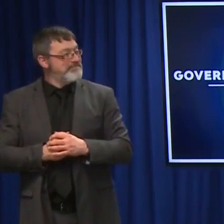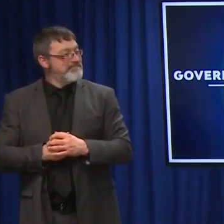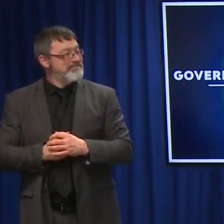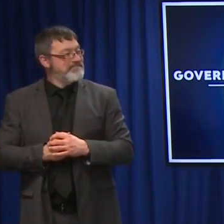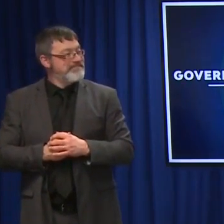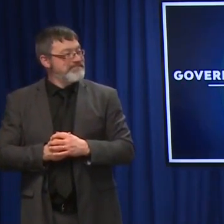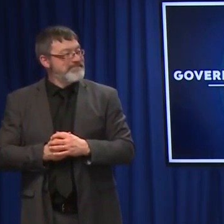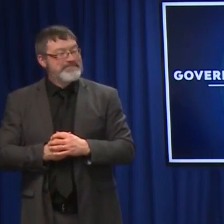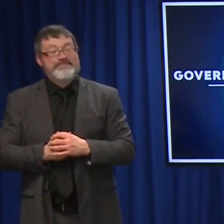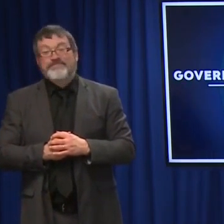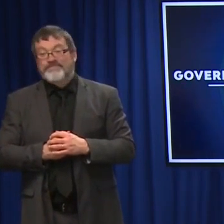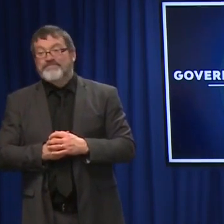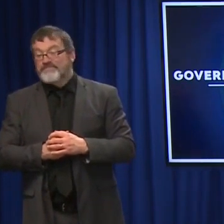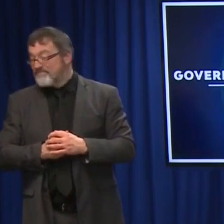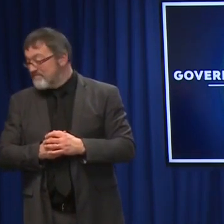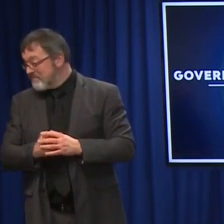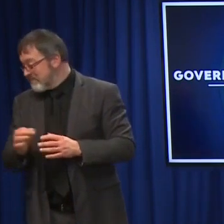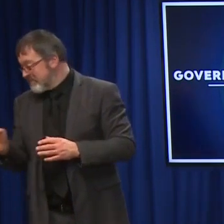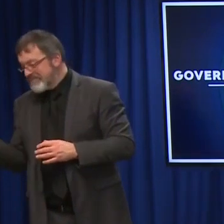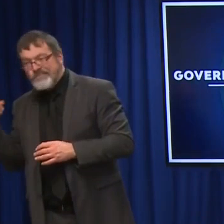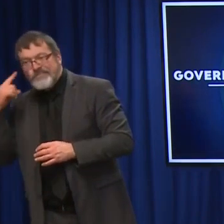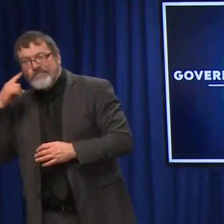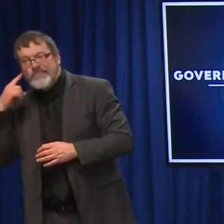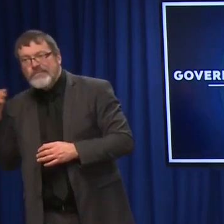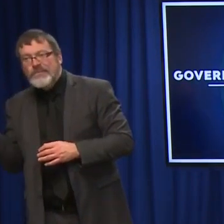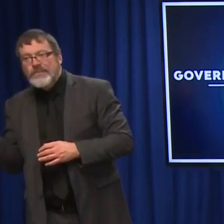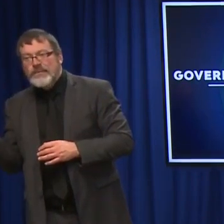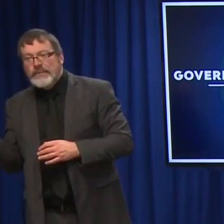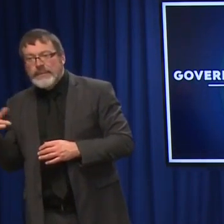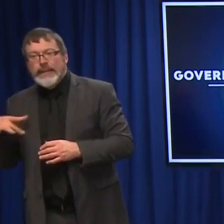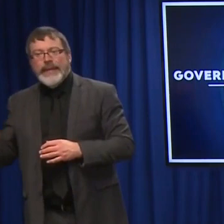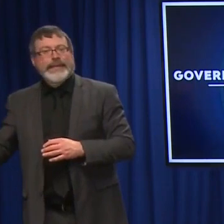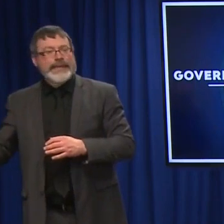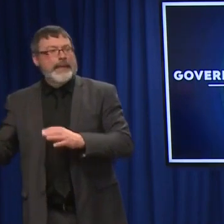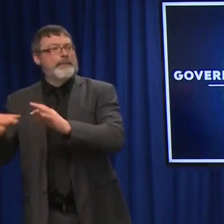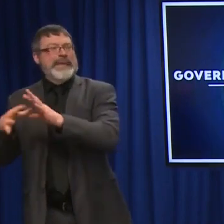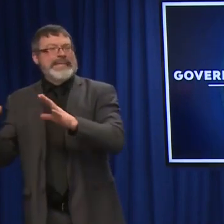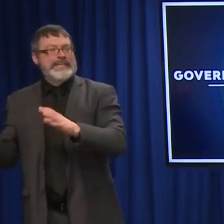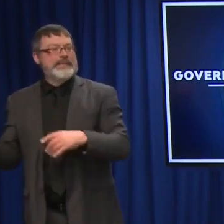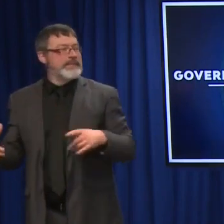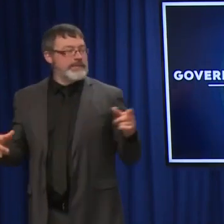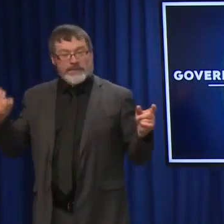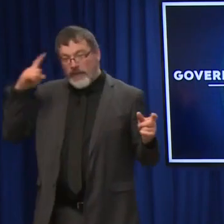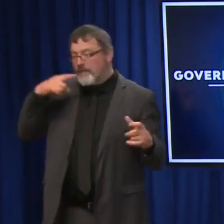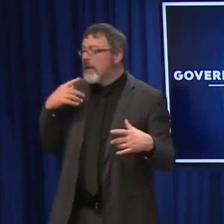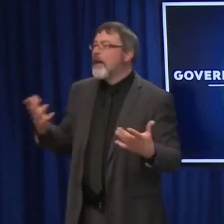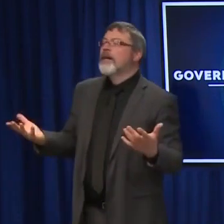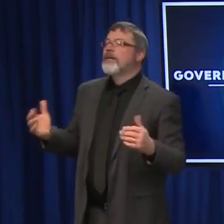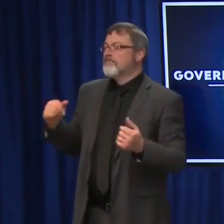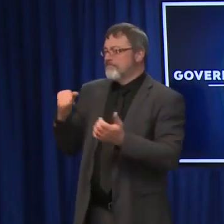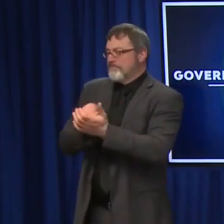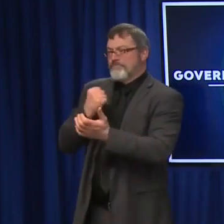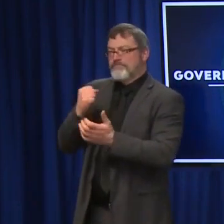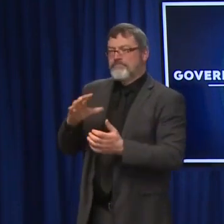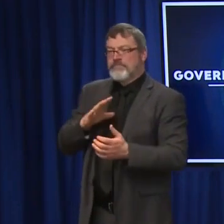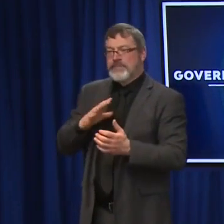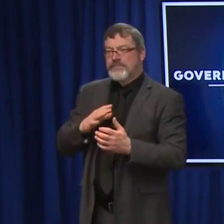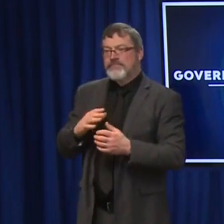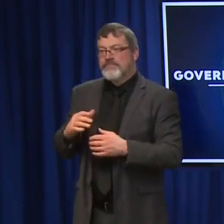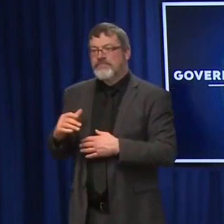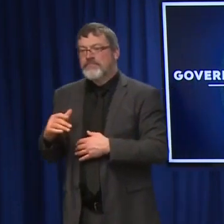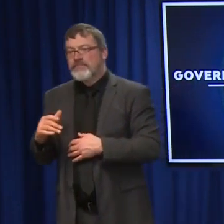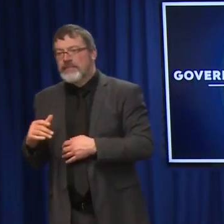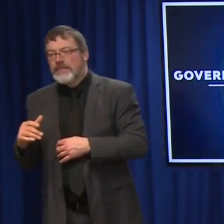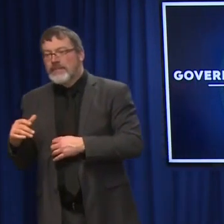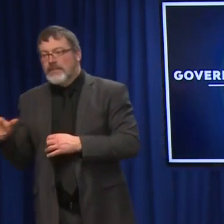Hi, thank you. I want connection for a minute, so forgive me if I miss something on this. I know there will be